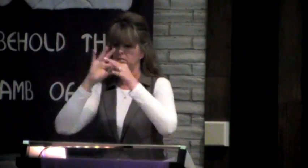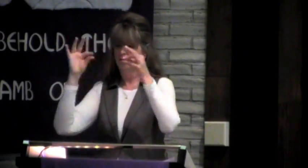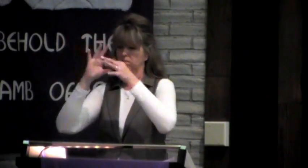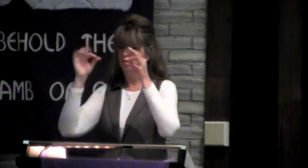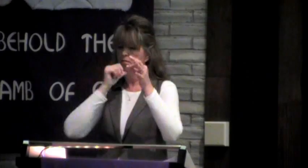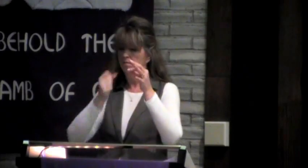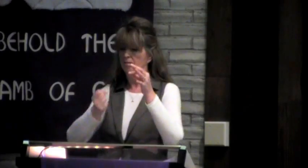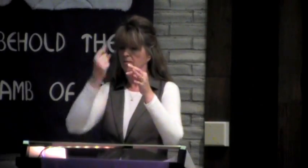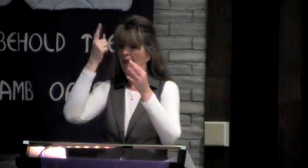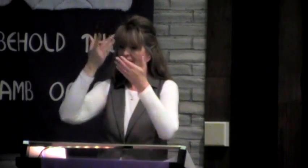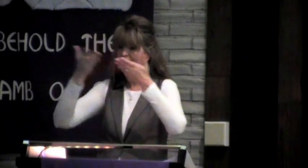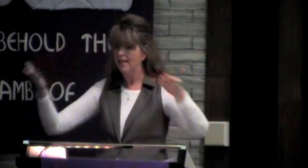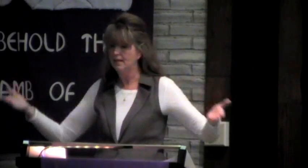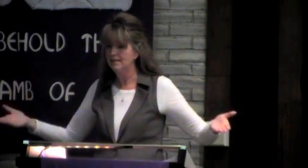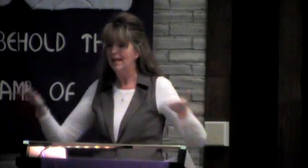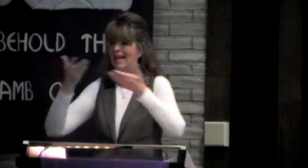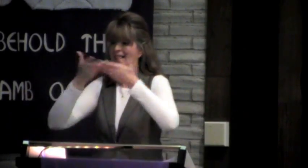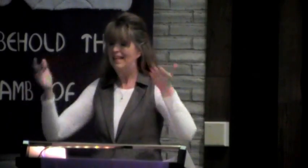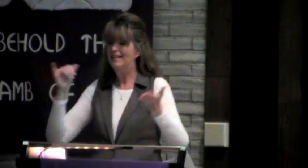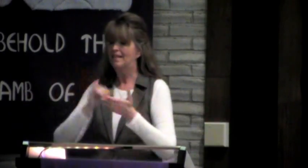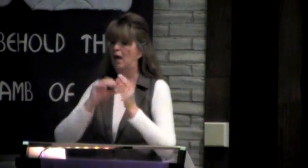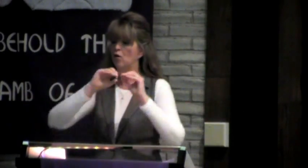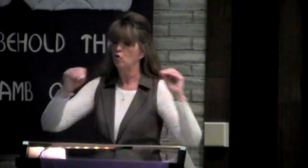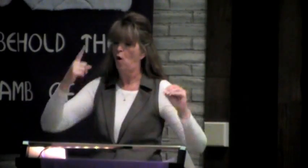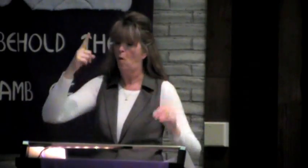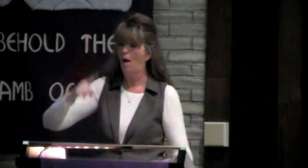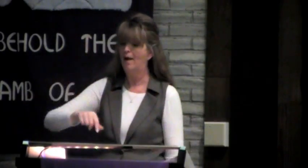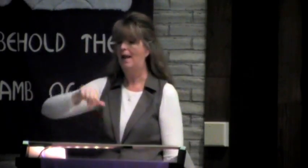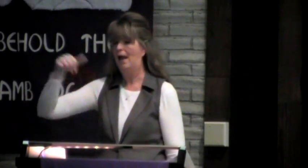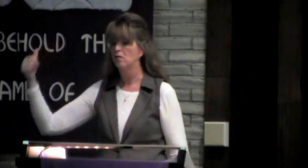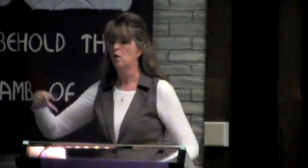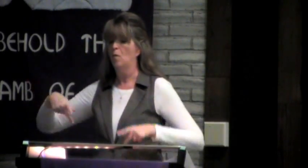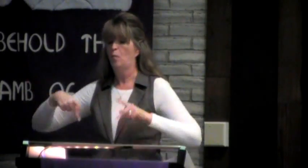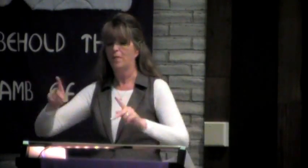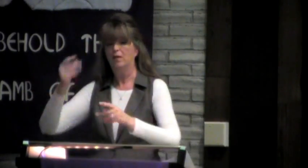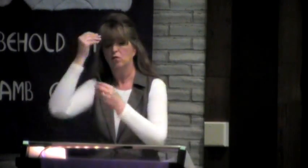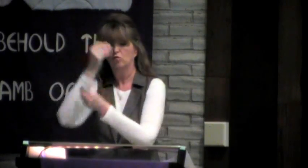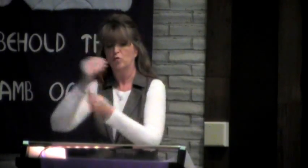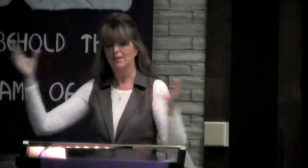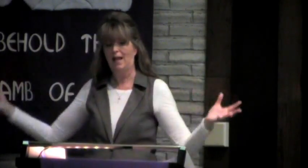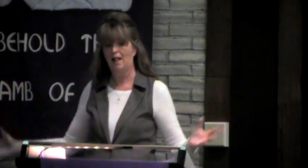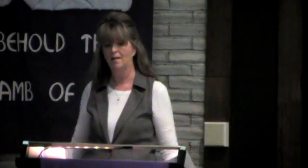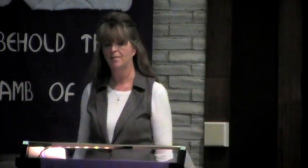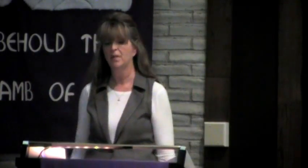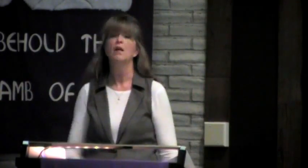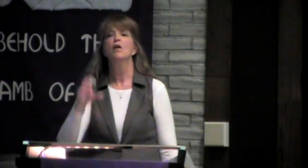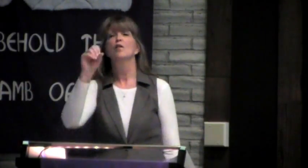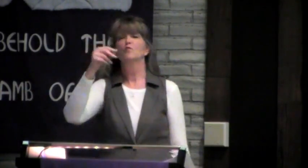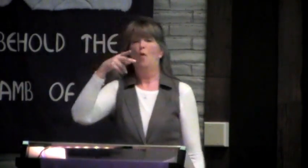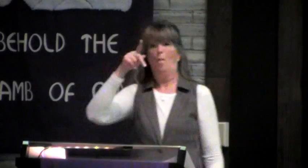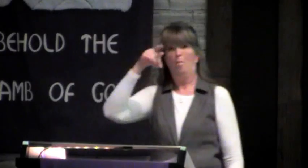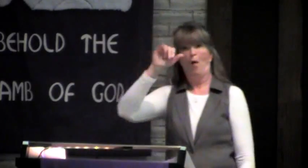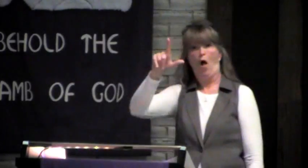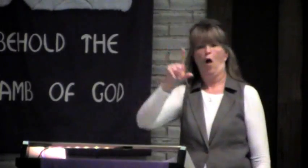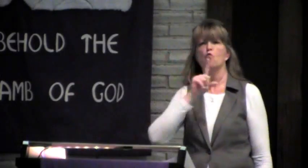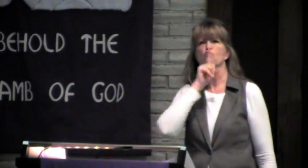paradise and told things he didn't understand. Things that no one was permitted to